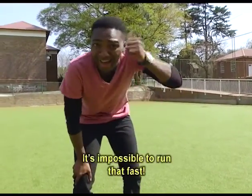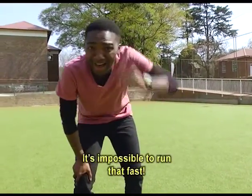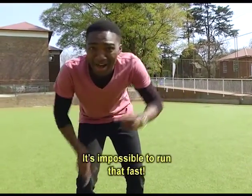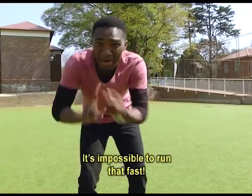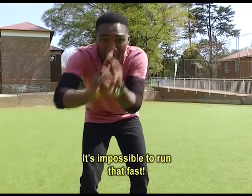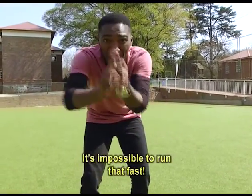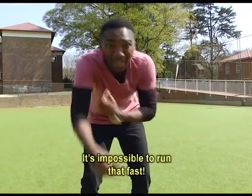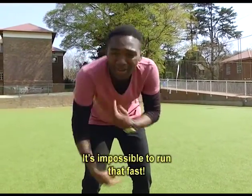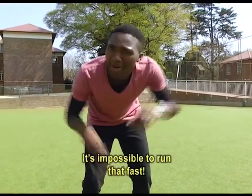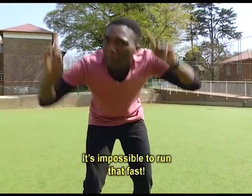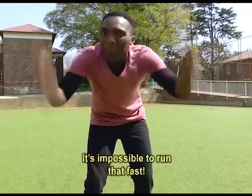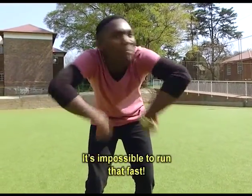It's impossible to run that fast!